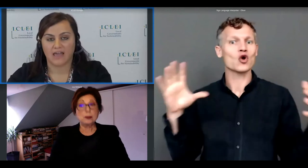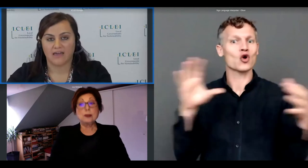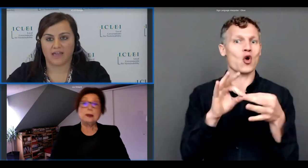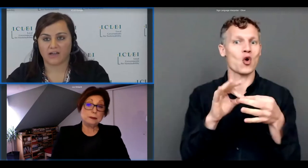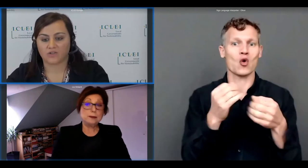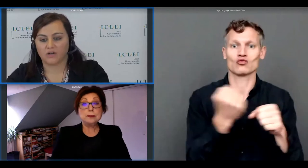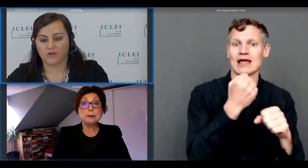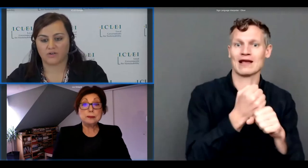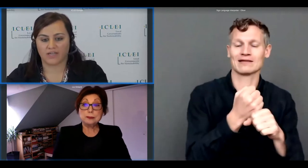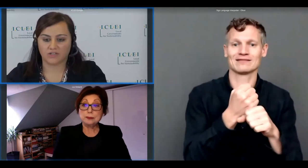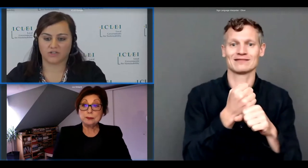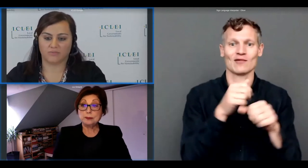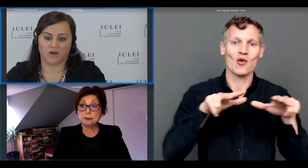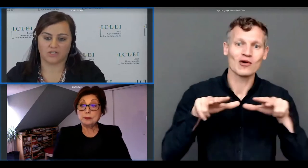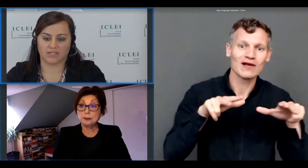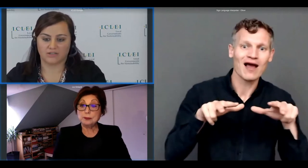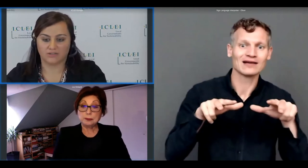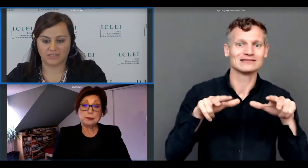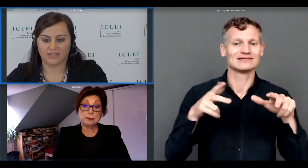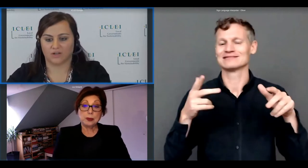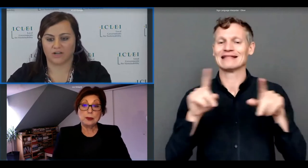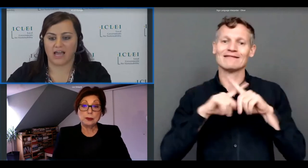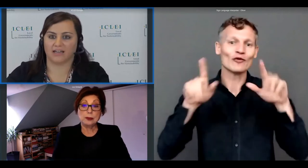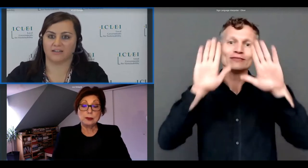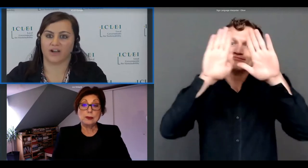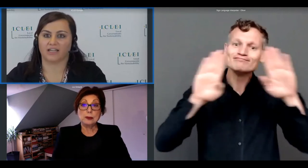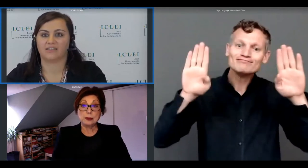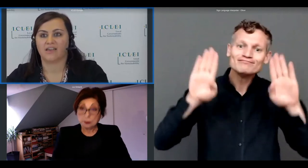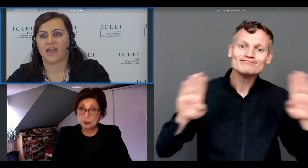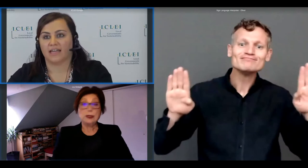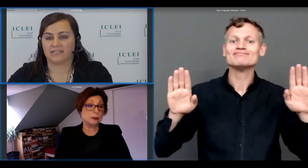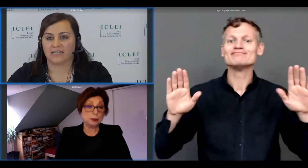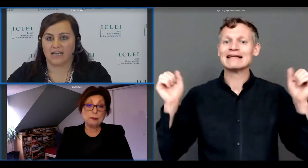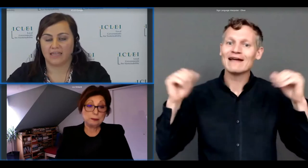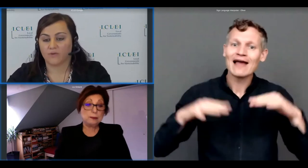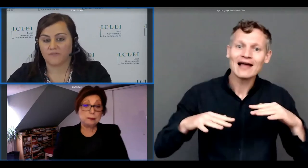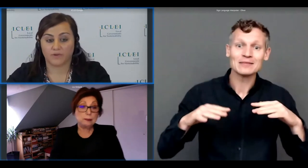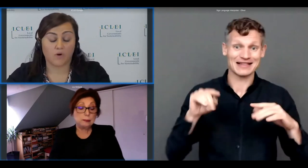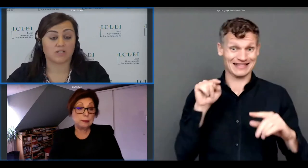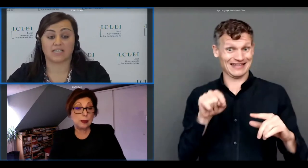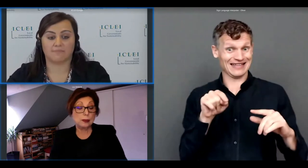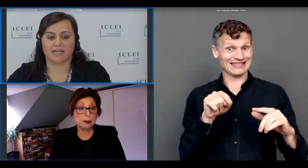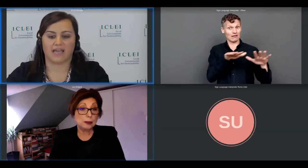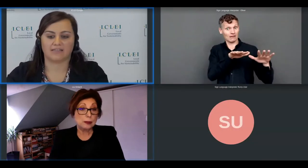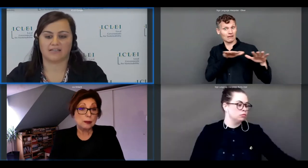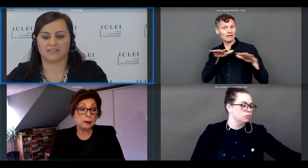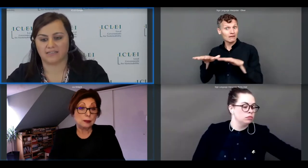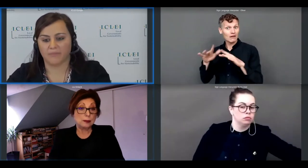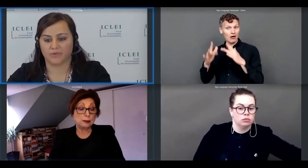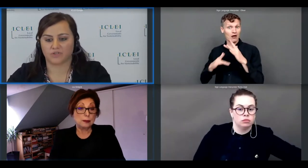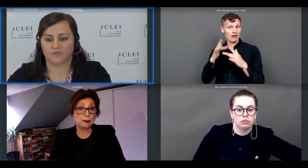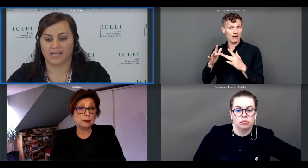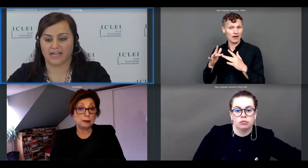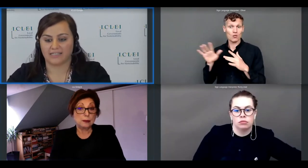the actual co-creation process continued online right and i think we've we've all seen many excellent